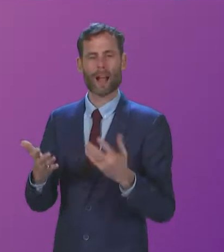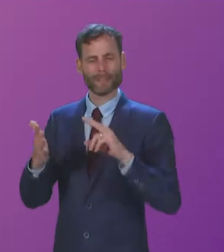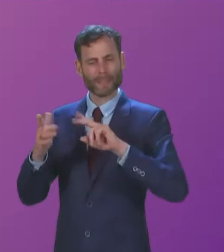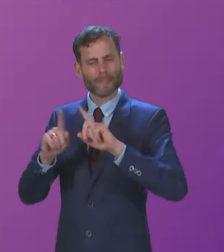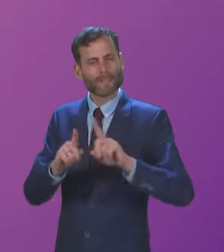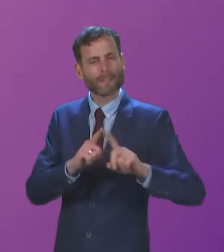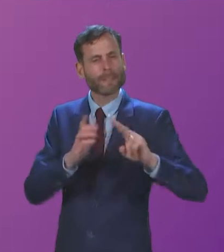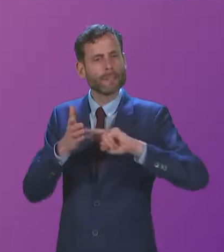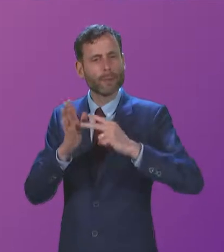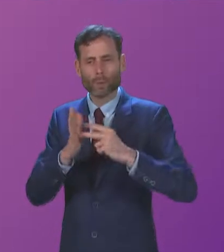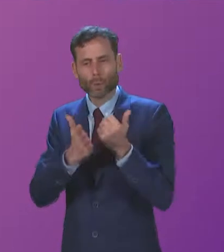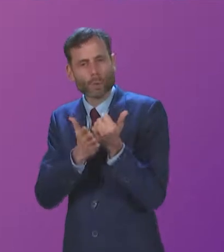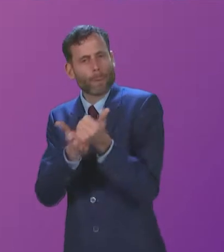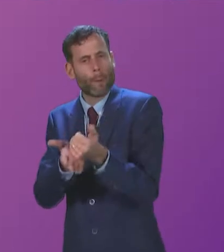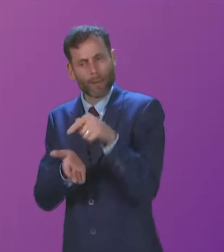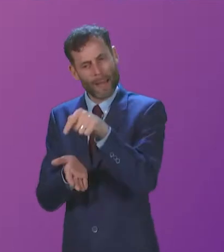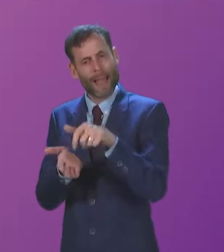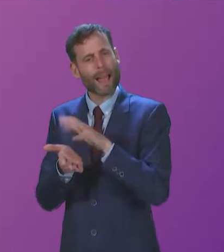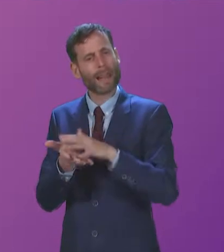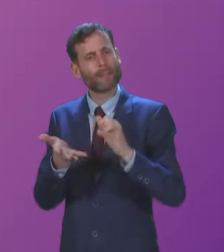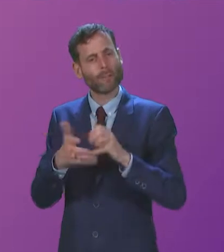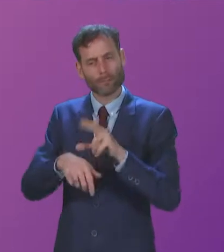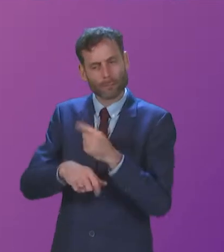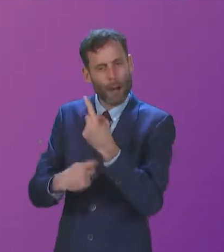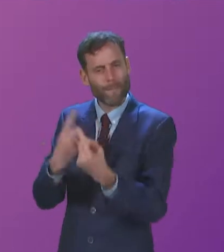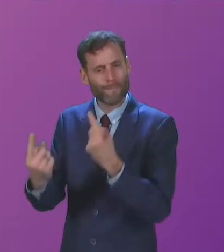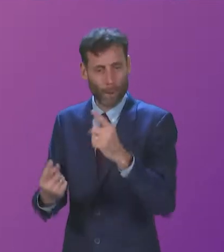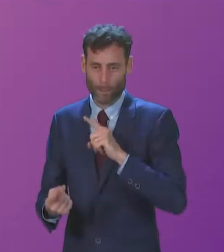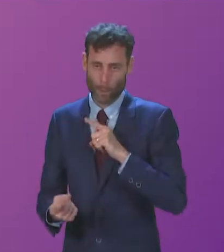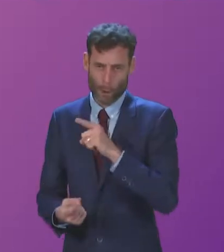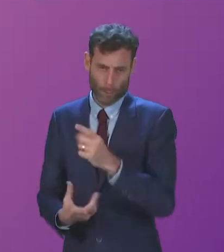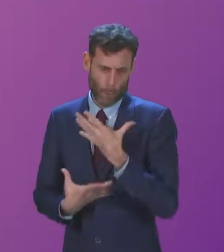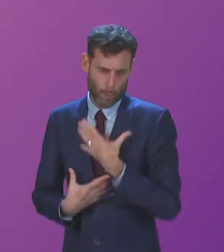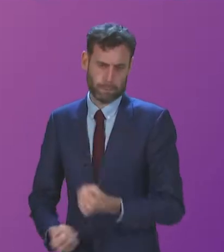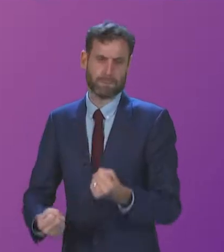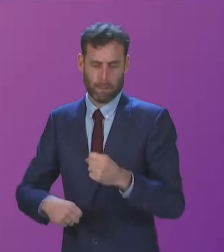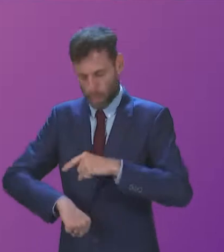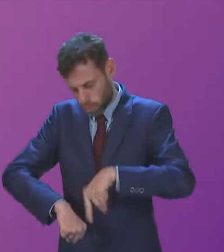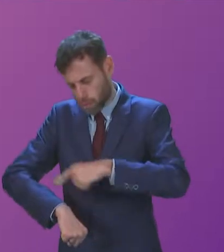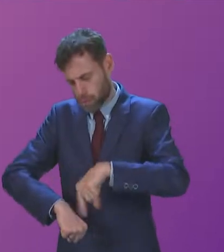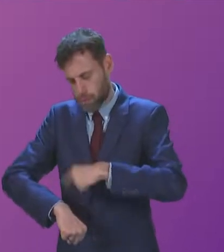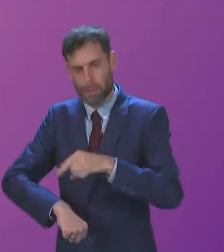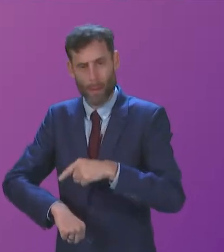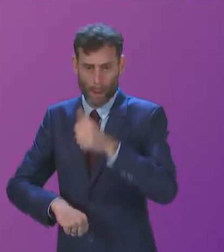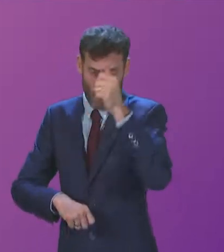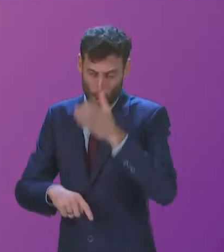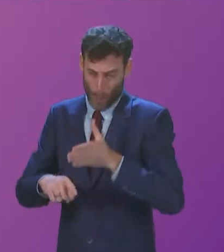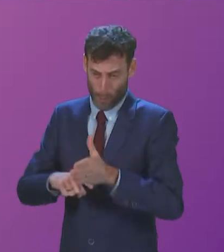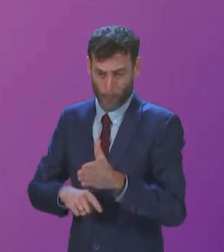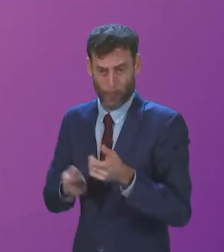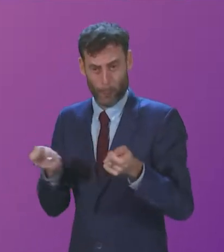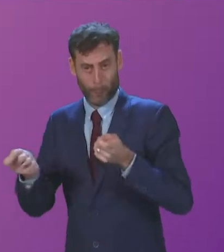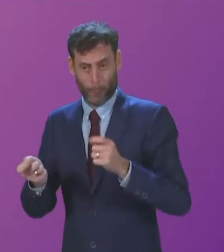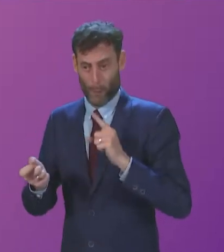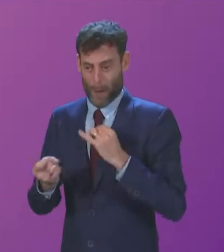in place to provide support to NHS staff, who are working incredibly hard in the face of the pressure caused by the pandemic.